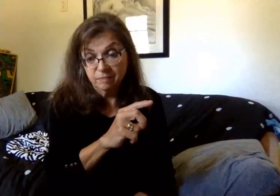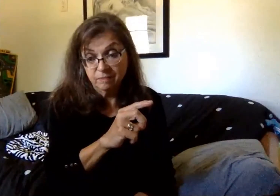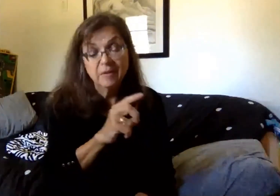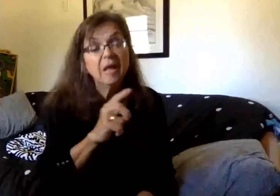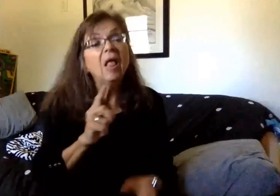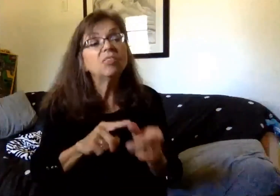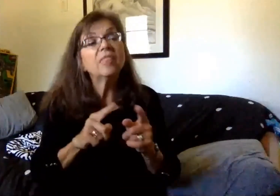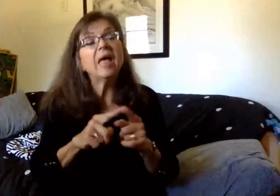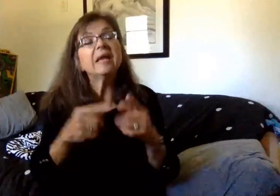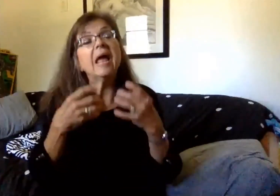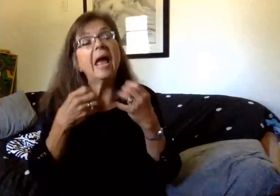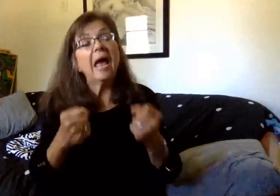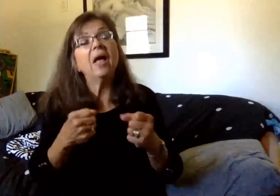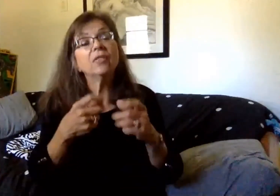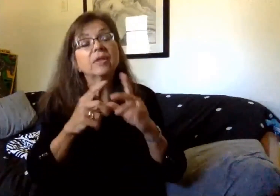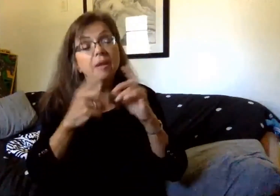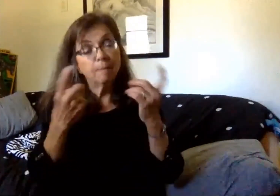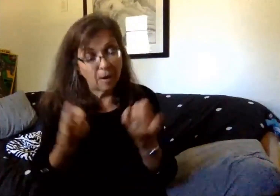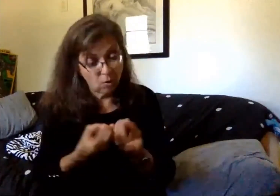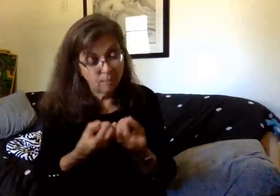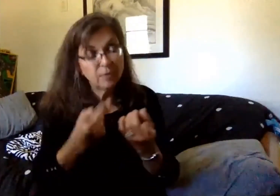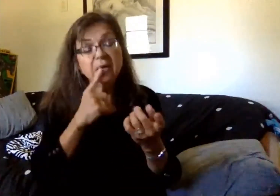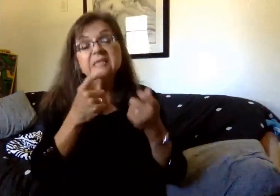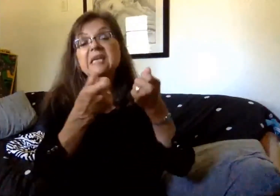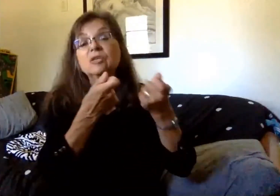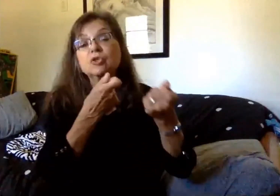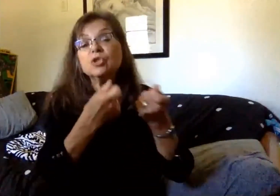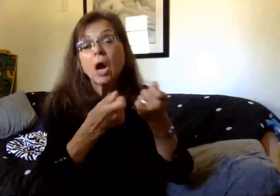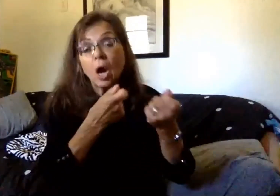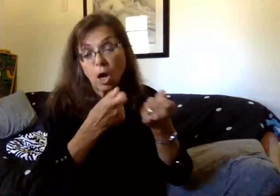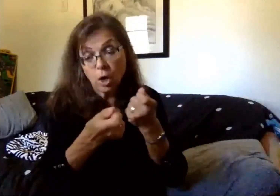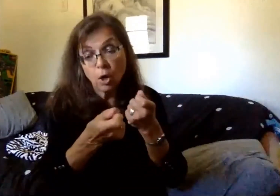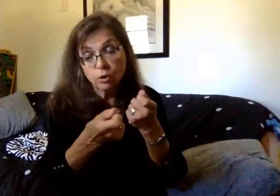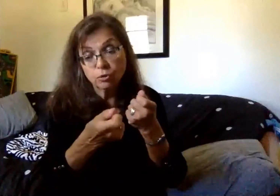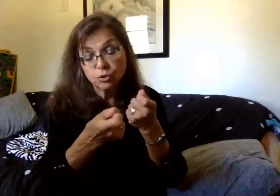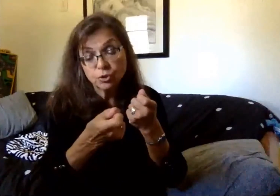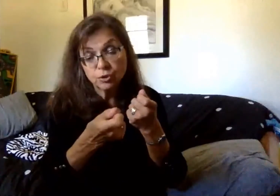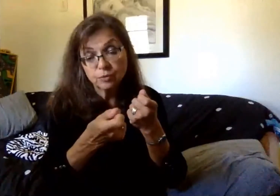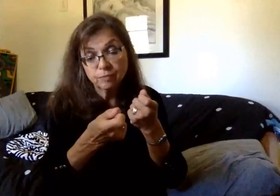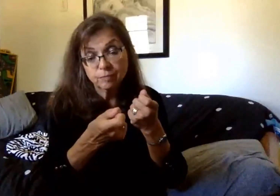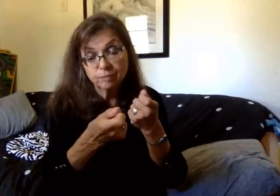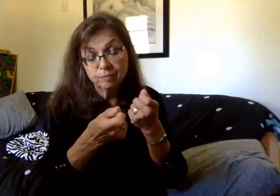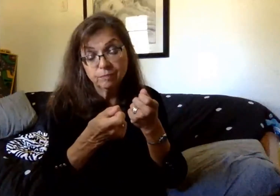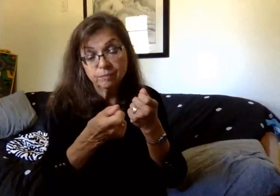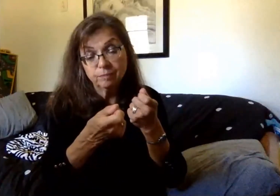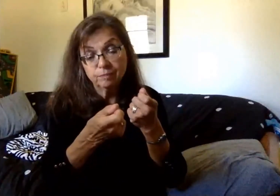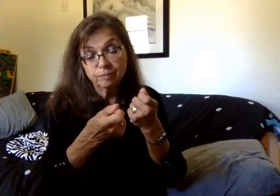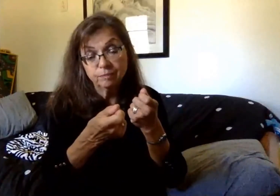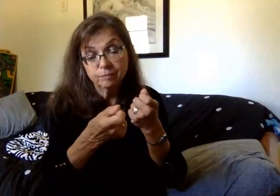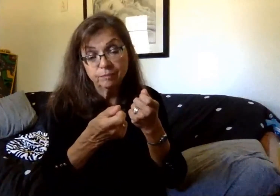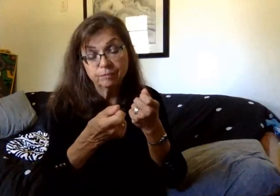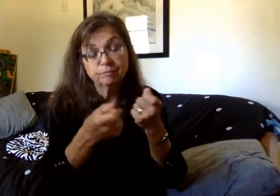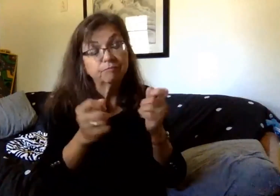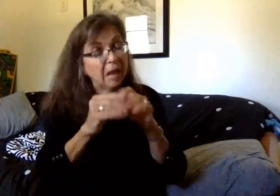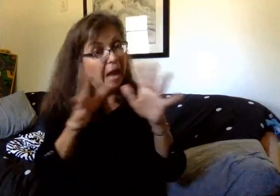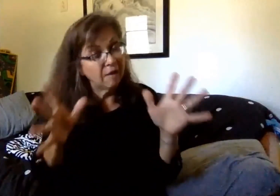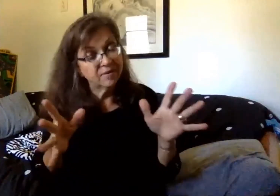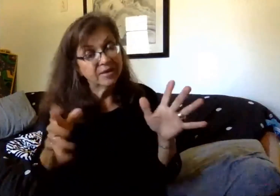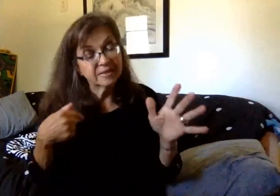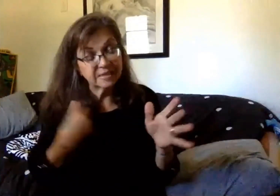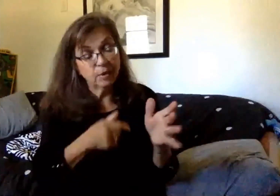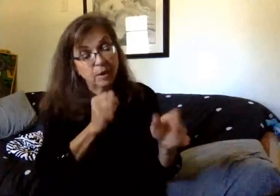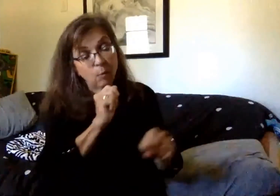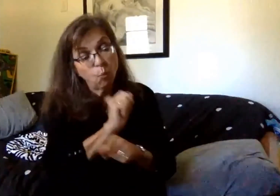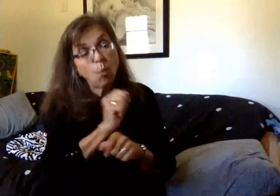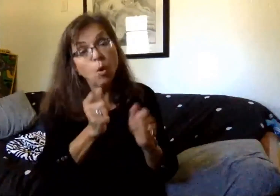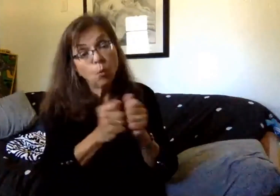County Health Department that will take the lead on the school district's response to a positive test. Obviously, we would collaborate with